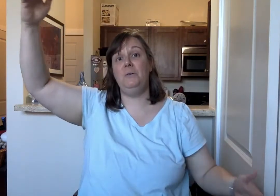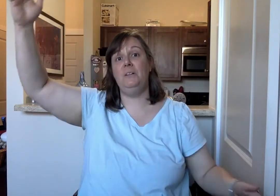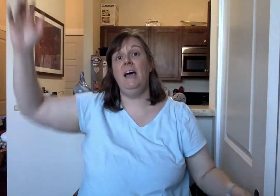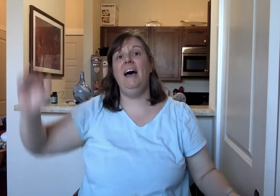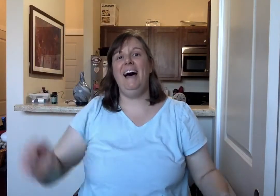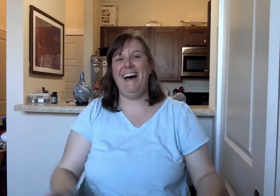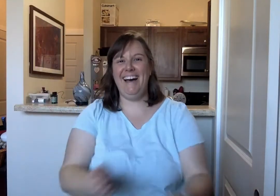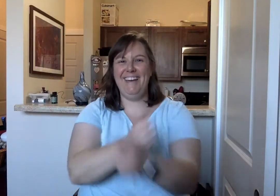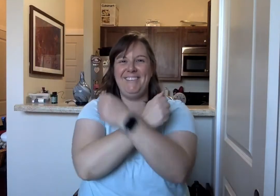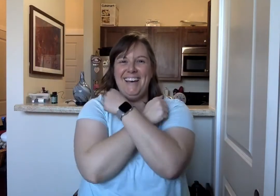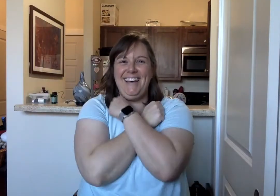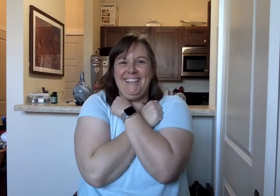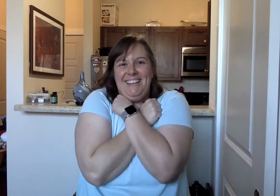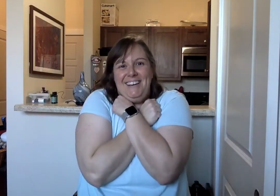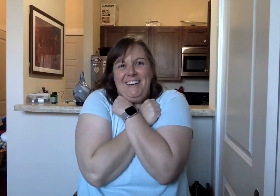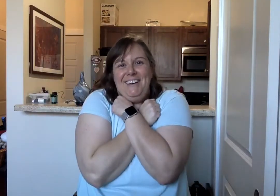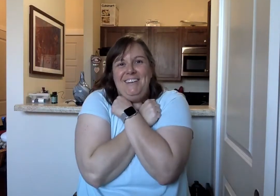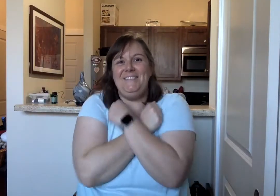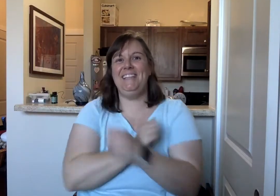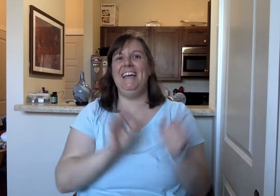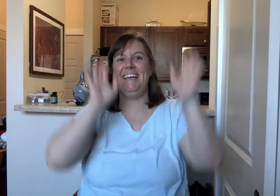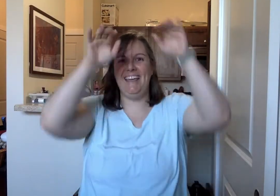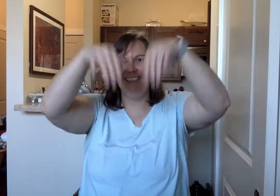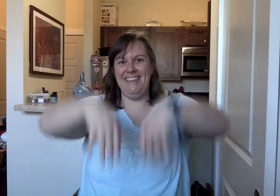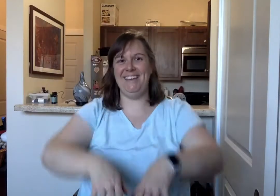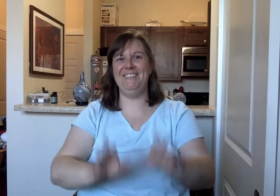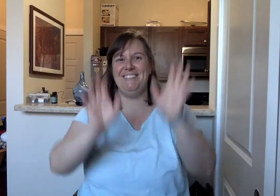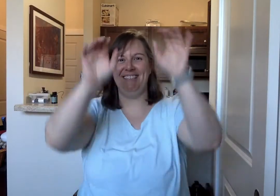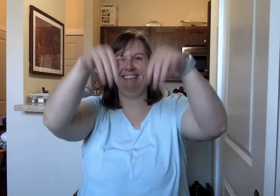I've got love like the ocean